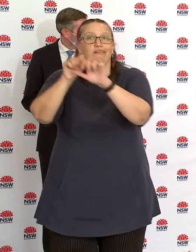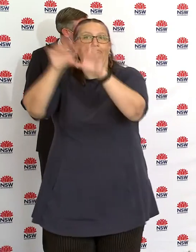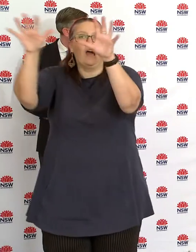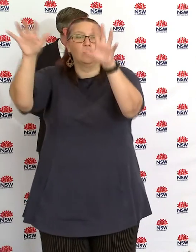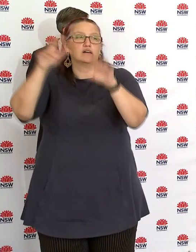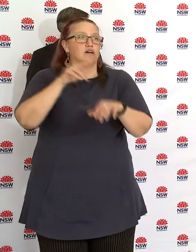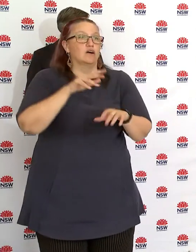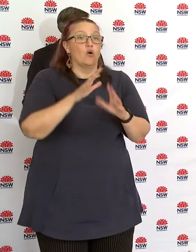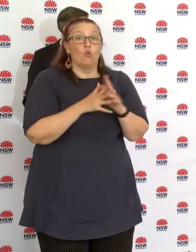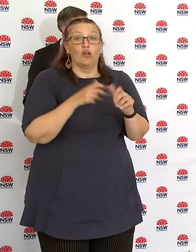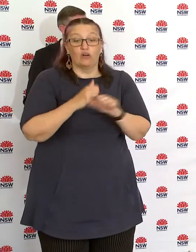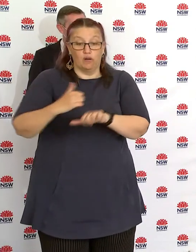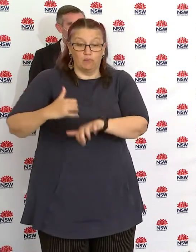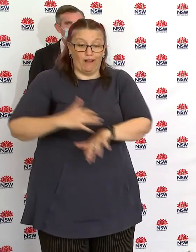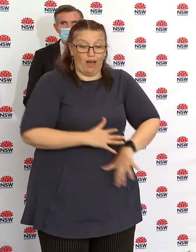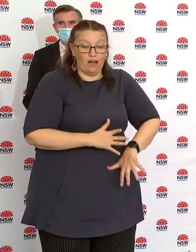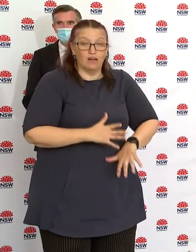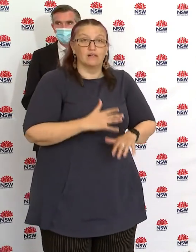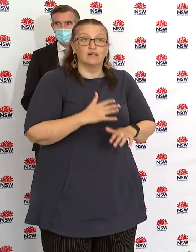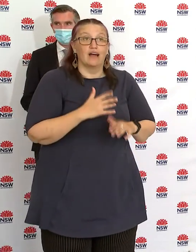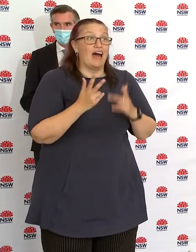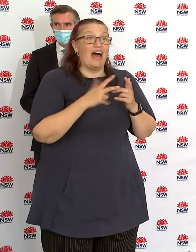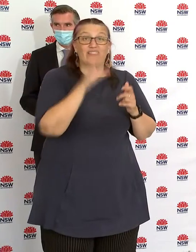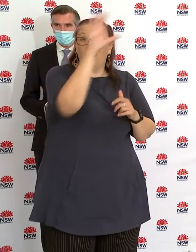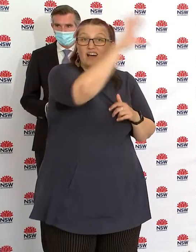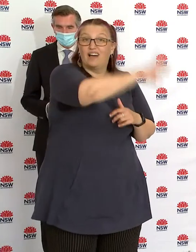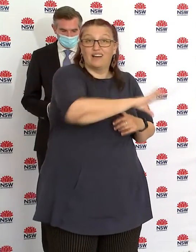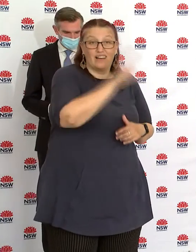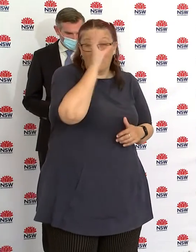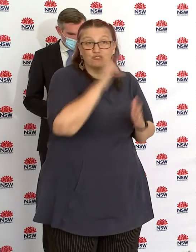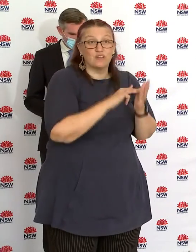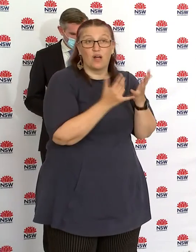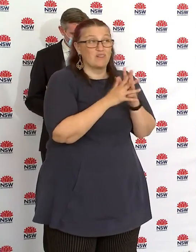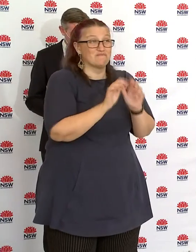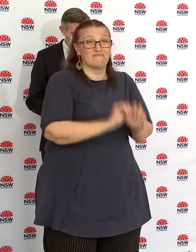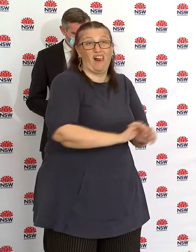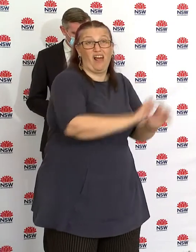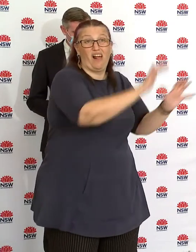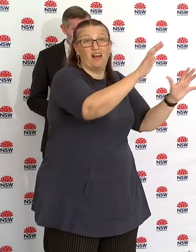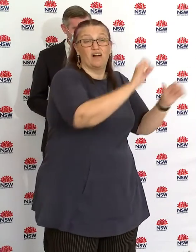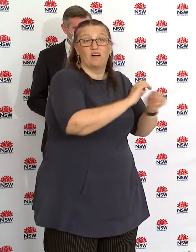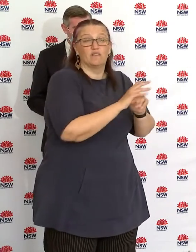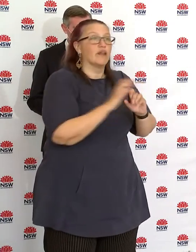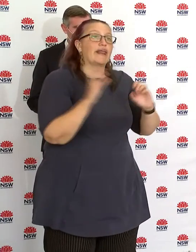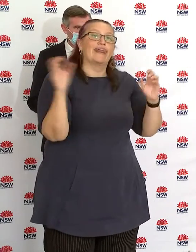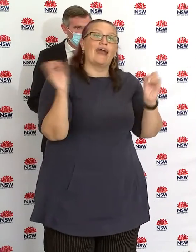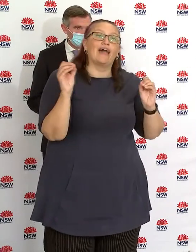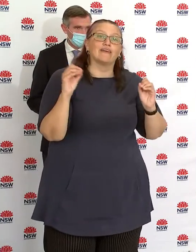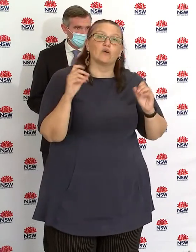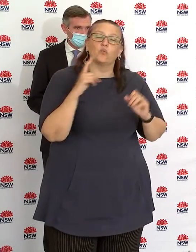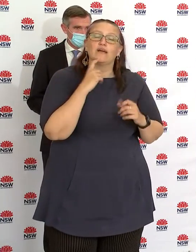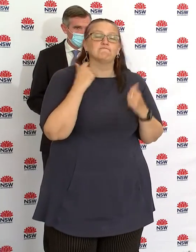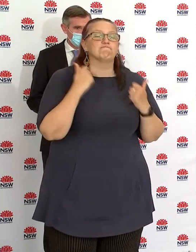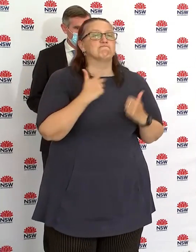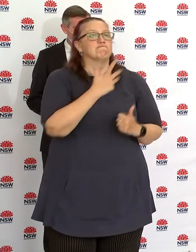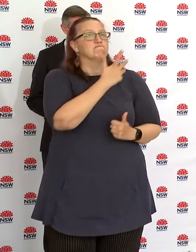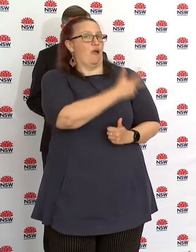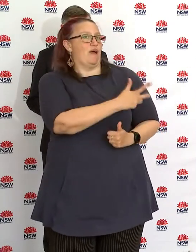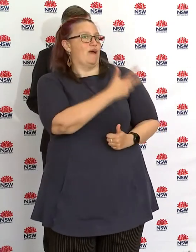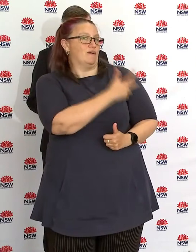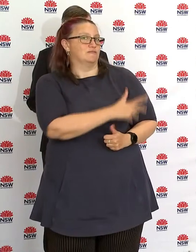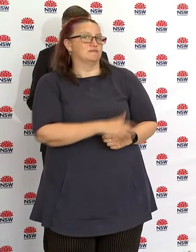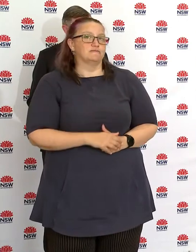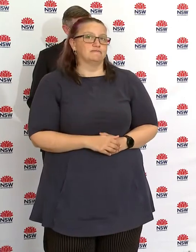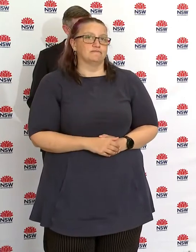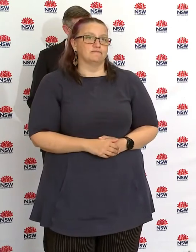this stage, all the regions for that matter. And that is something that we should hold up to as something that we've managed to achieve. Having said